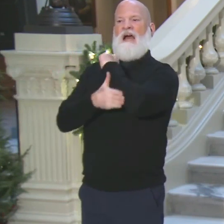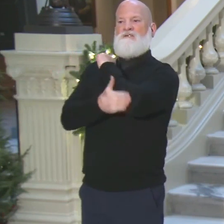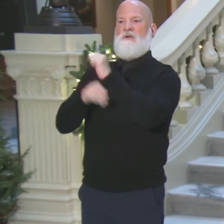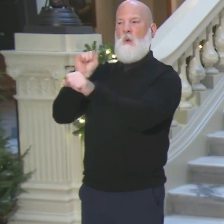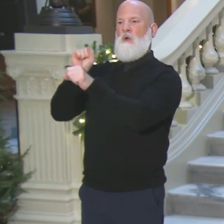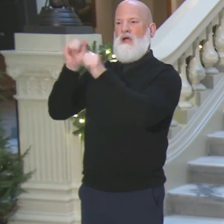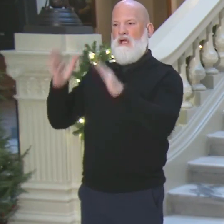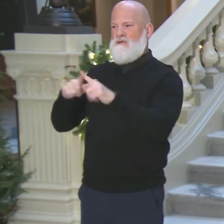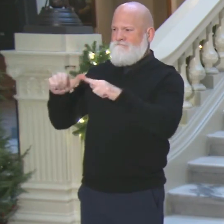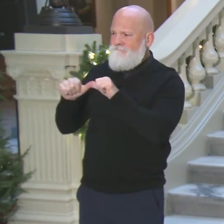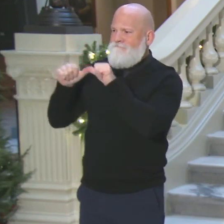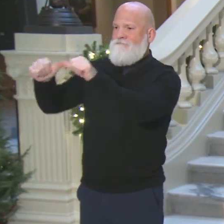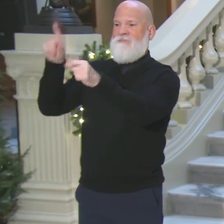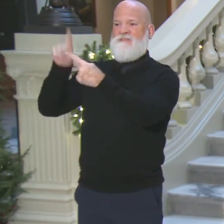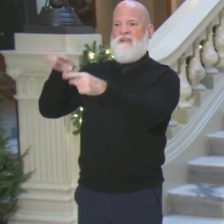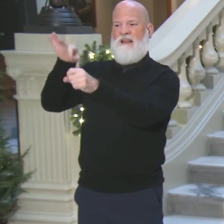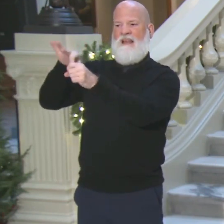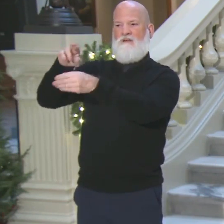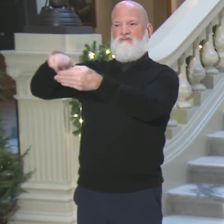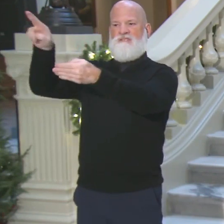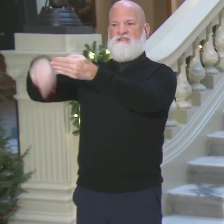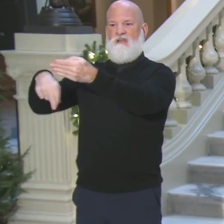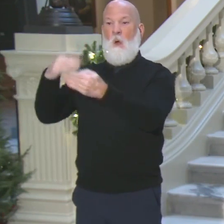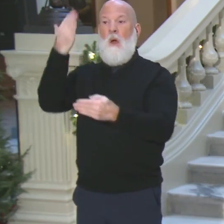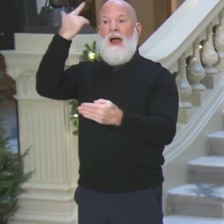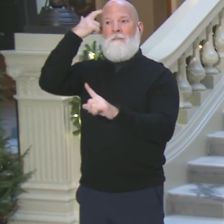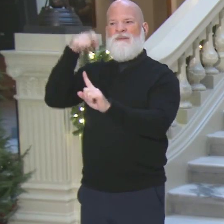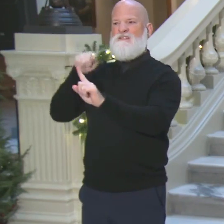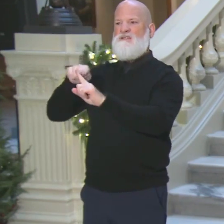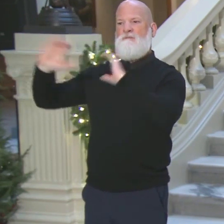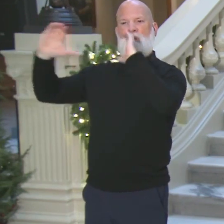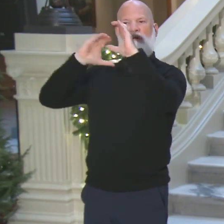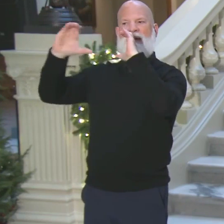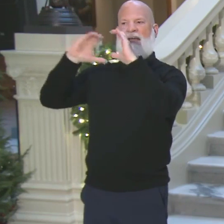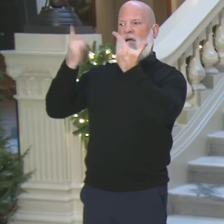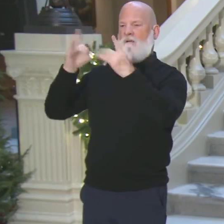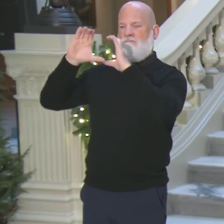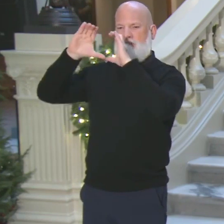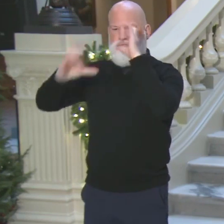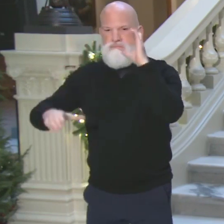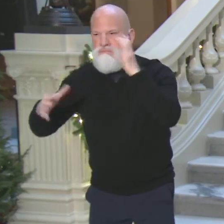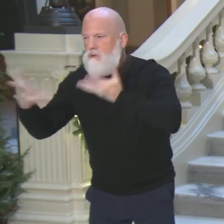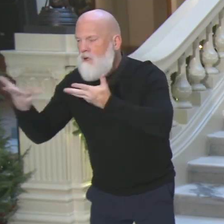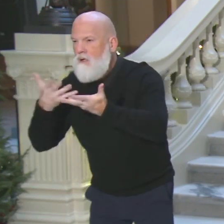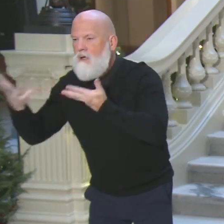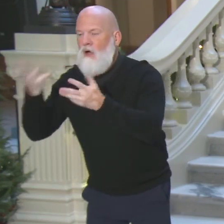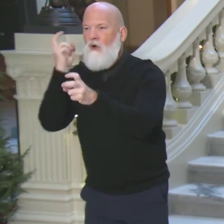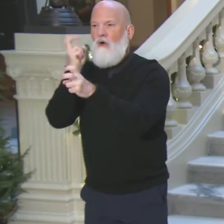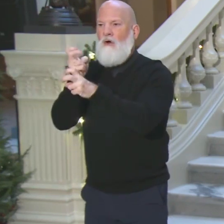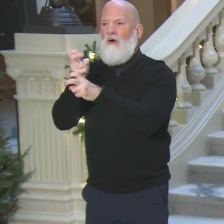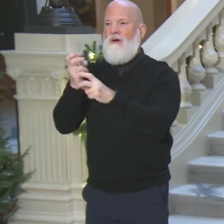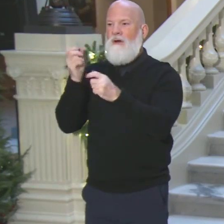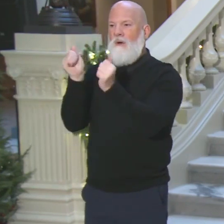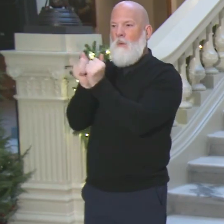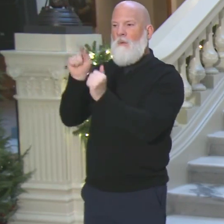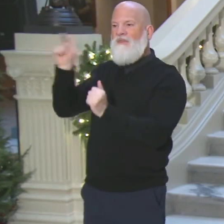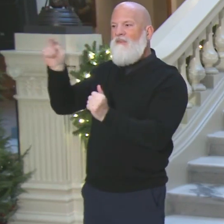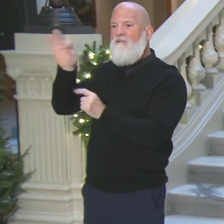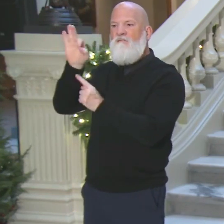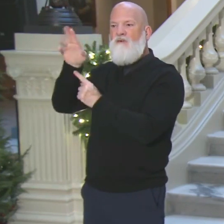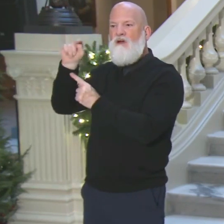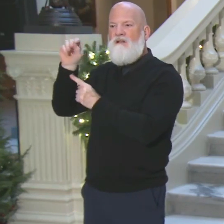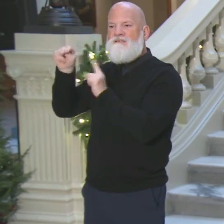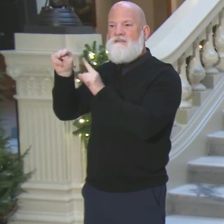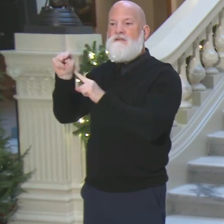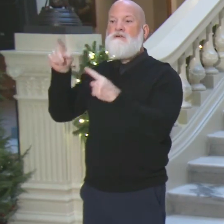quickly. And then because there was a miscommunication from the manager at Fulton County to the manager of the farm who thought they could finish